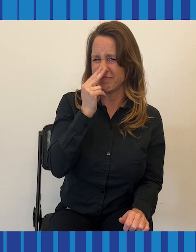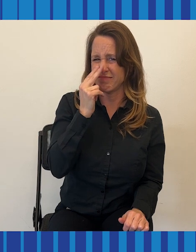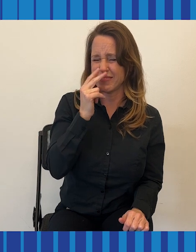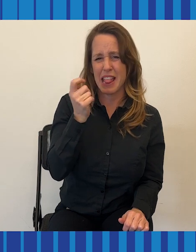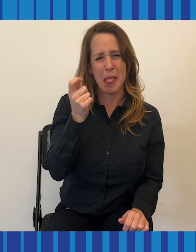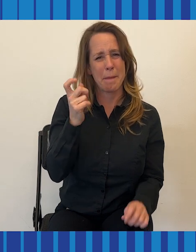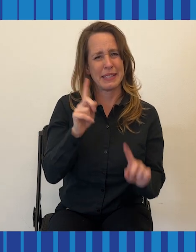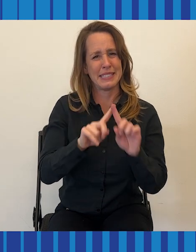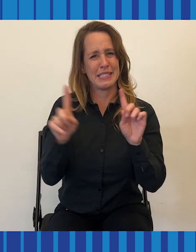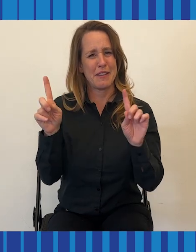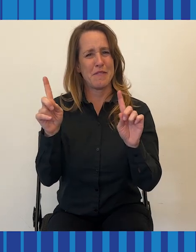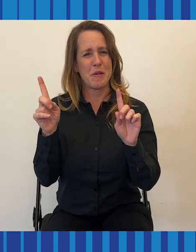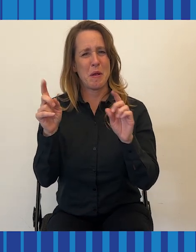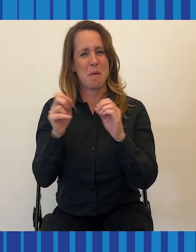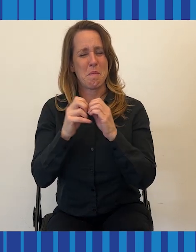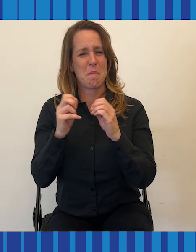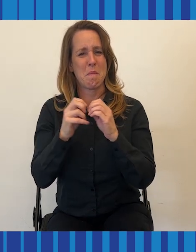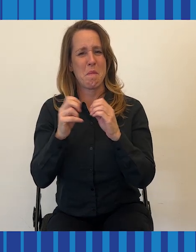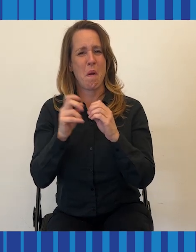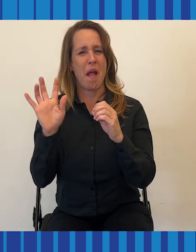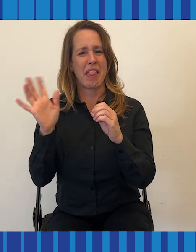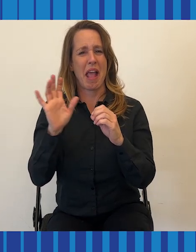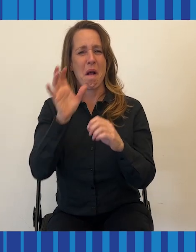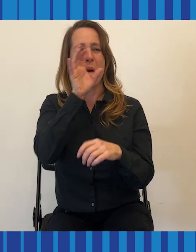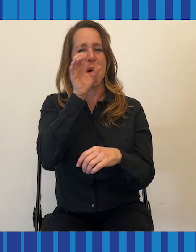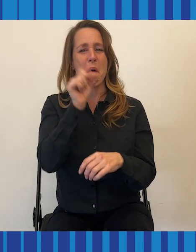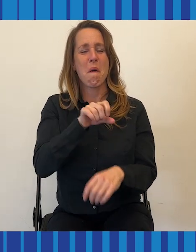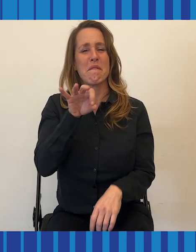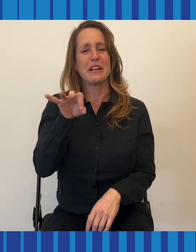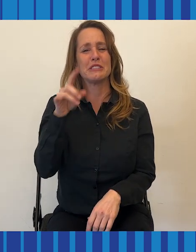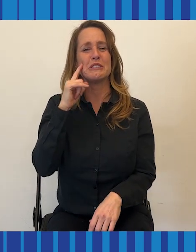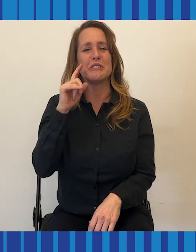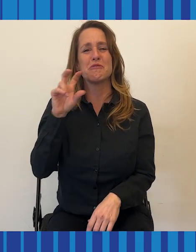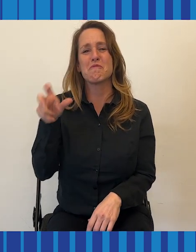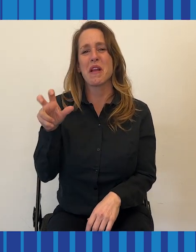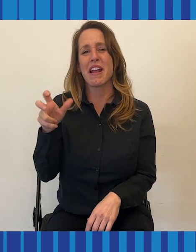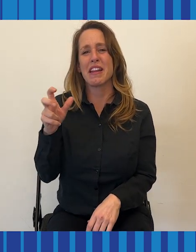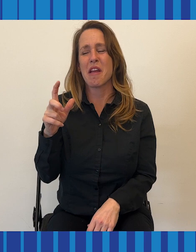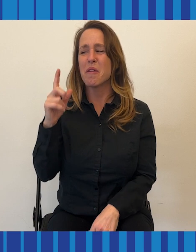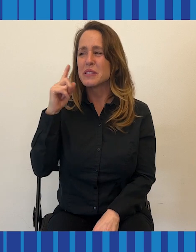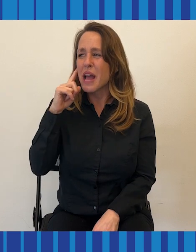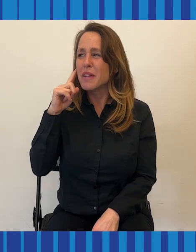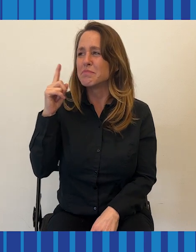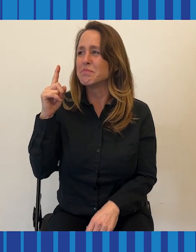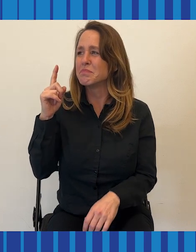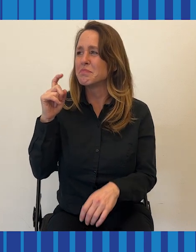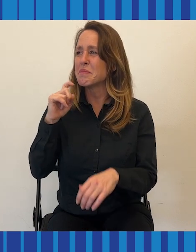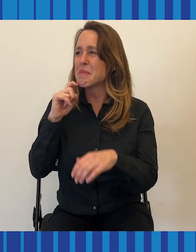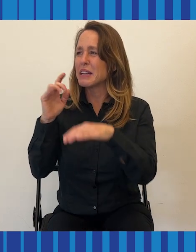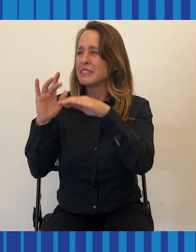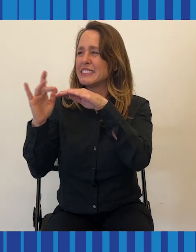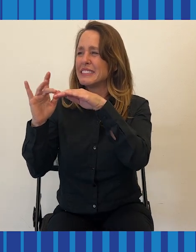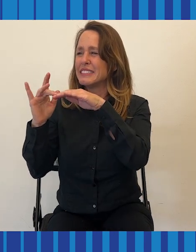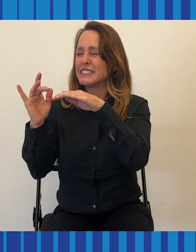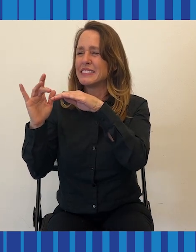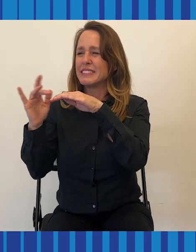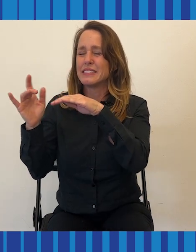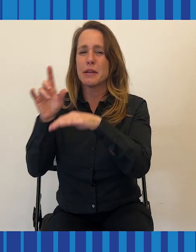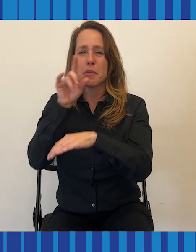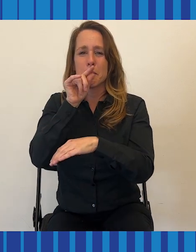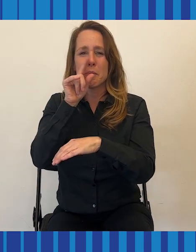mine. They don't sound right. They sound a little tinny, like old time radio, like tinny.